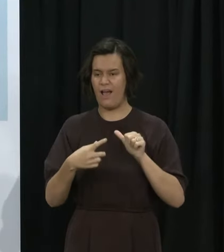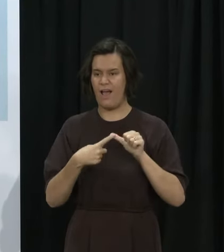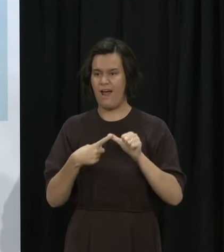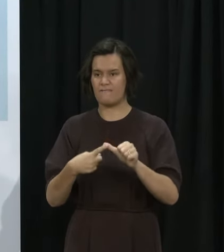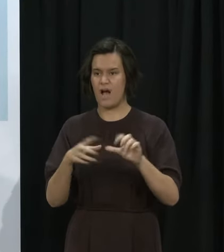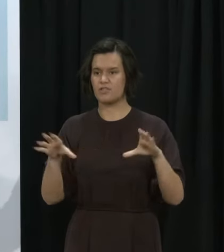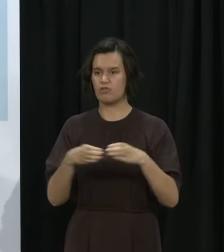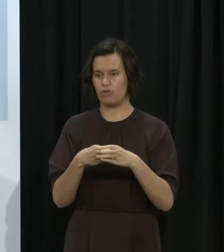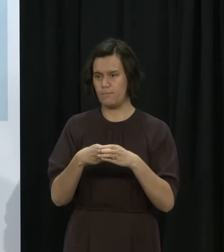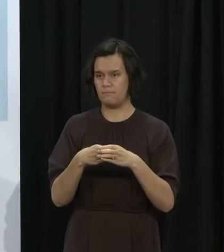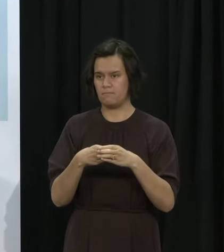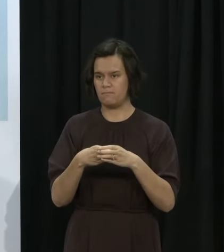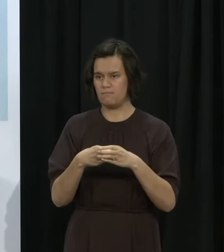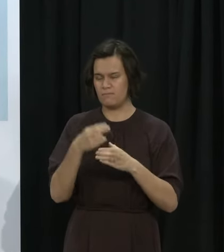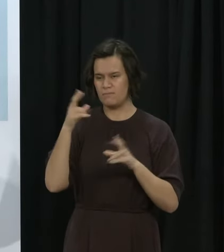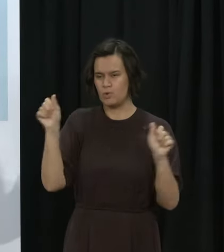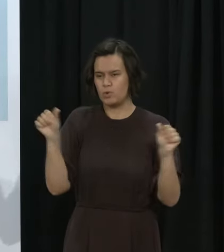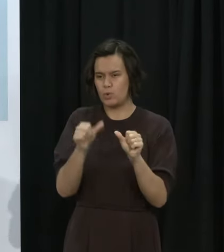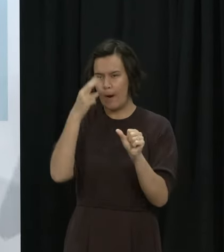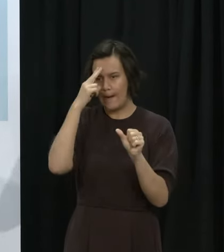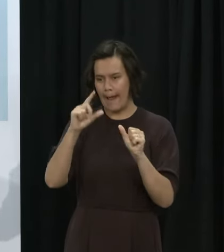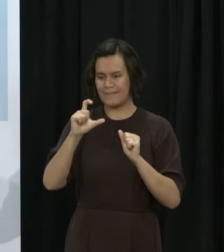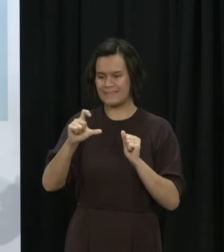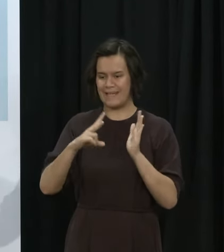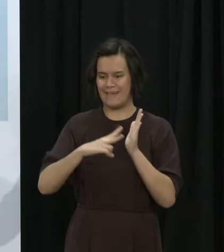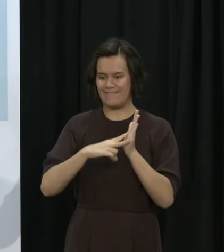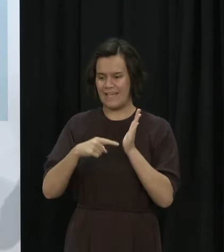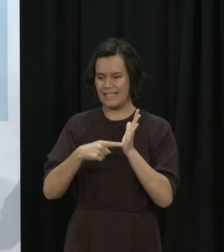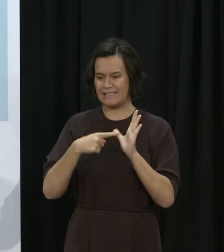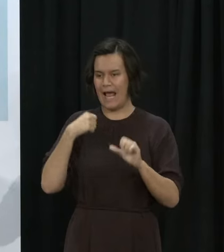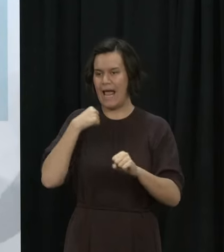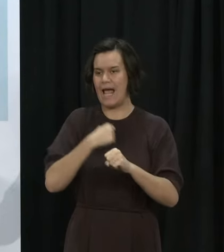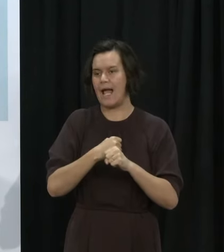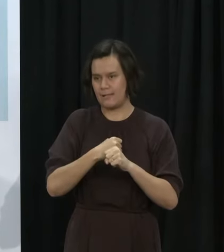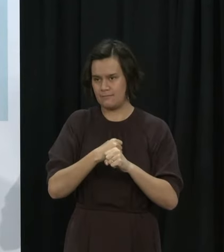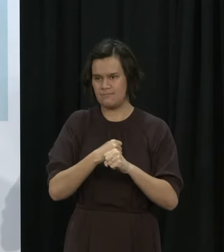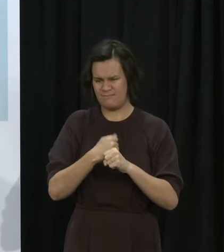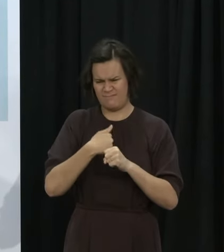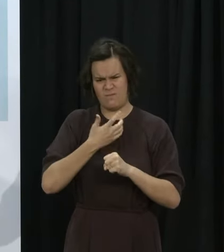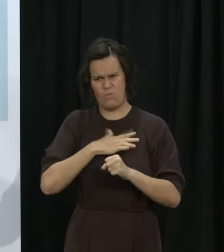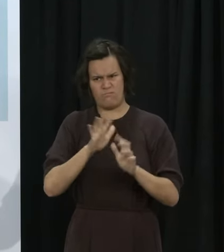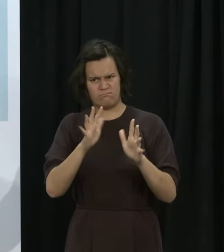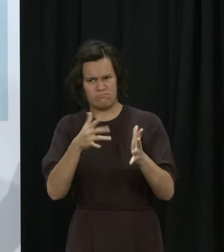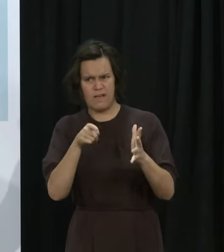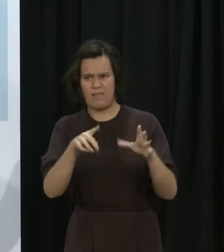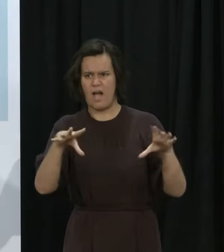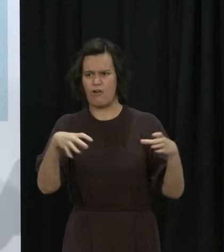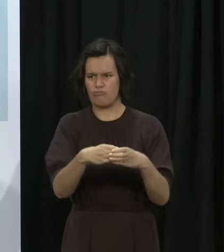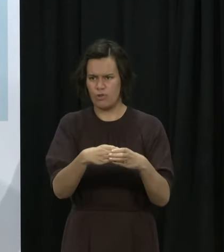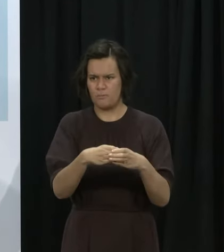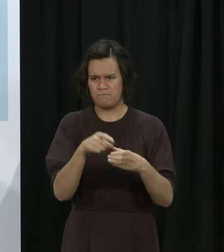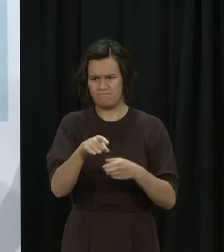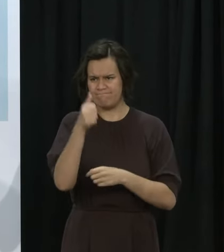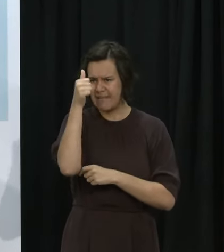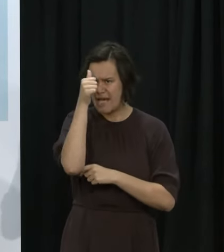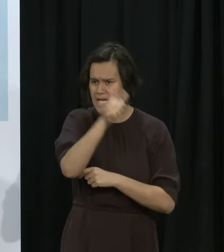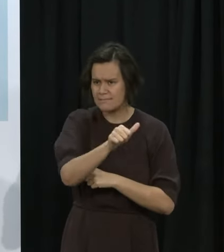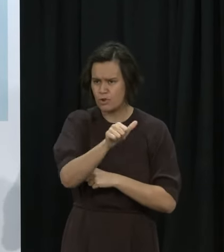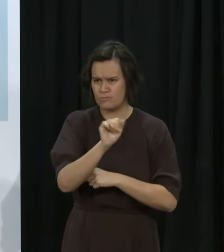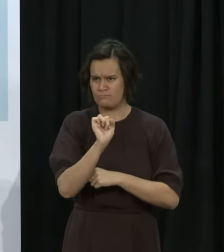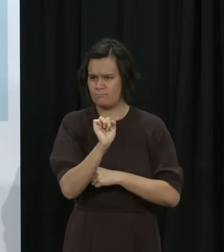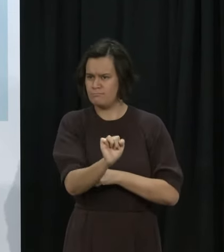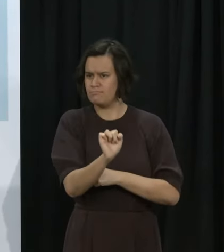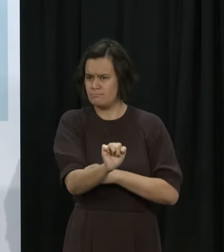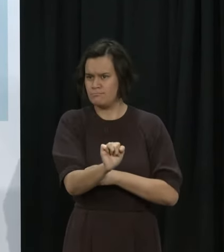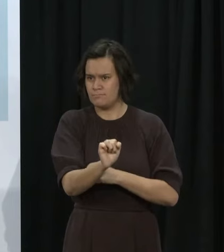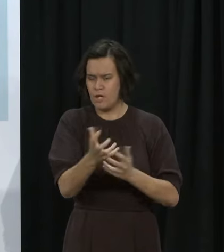call it, I want to first shout out to the members of that group, an extraordinary group of scientists and clinicians from around New Zealand. They have